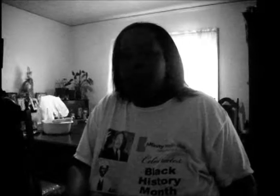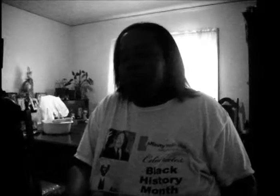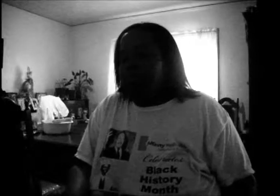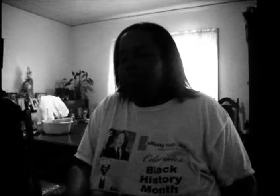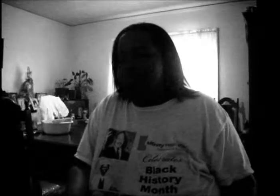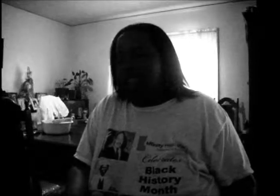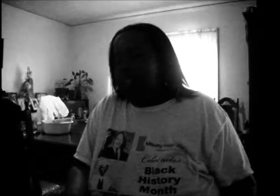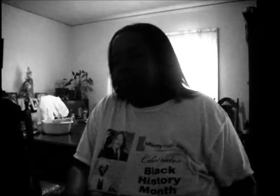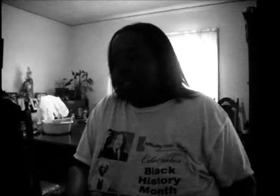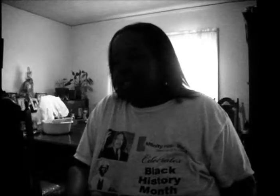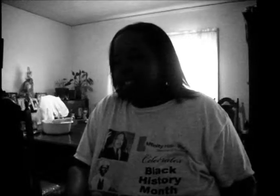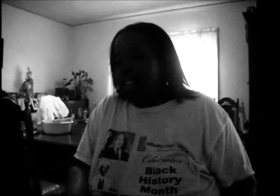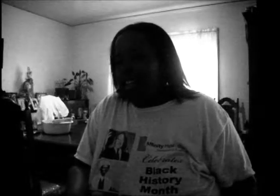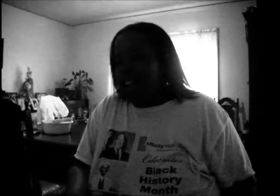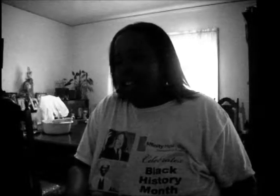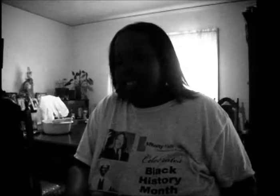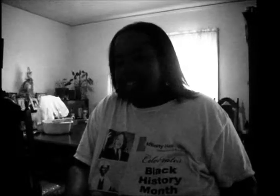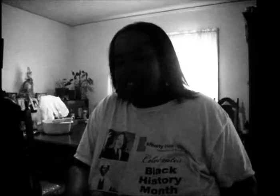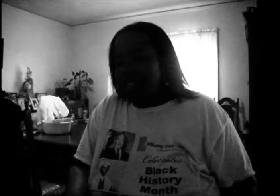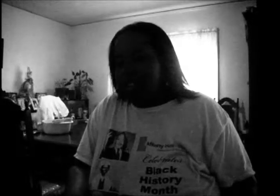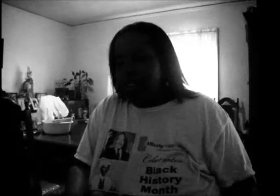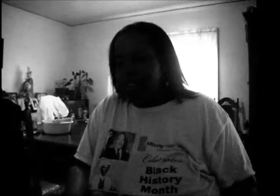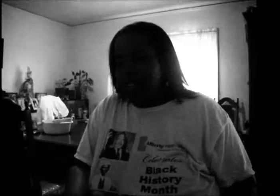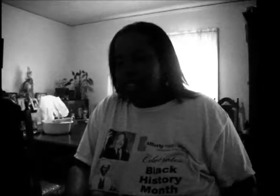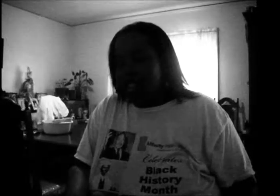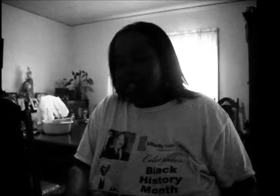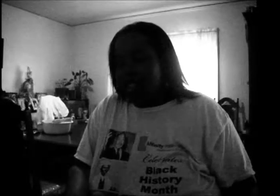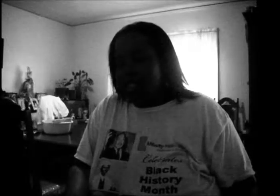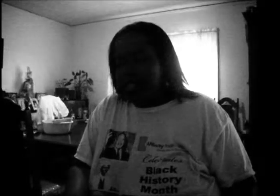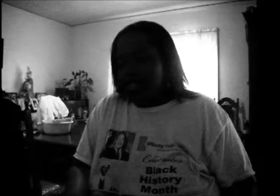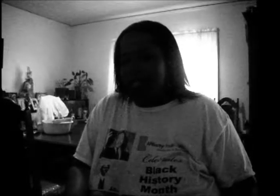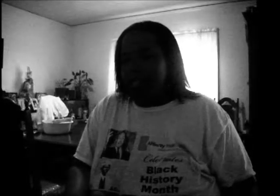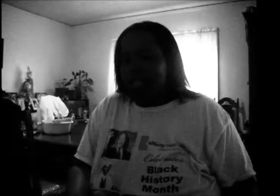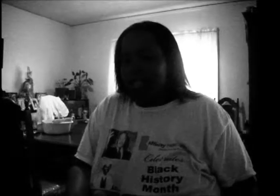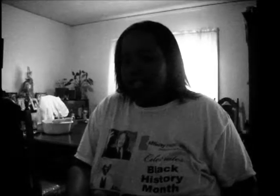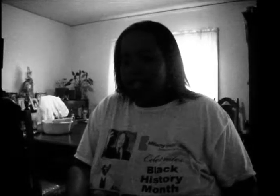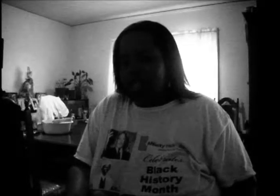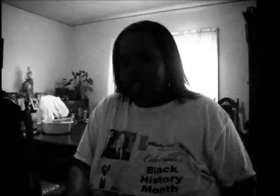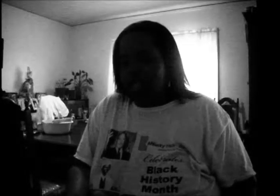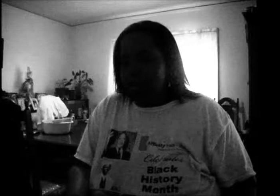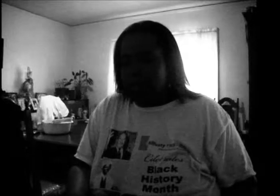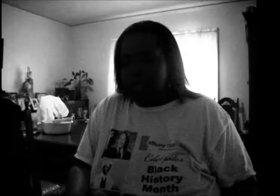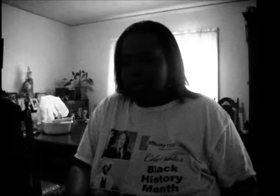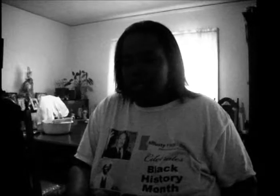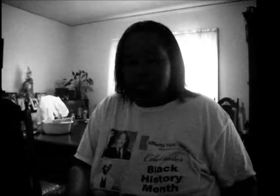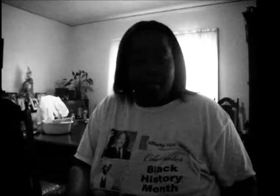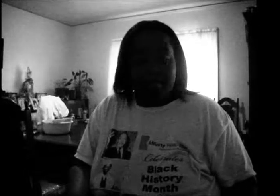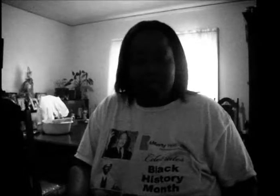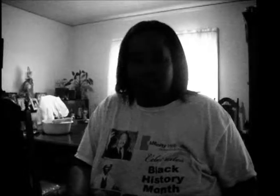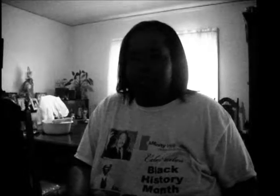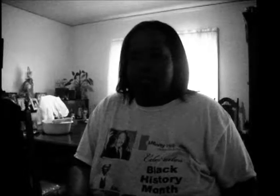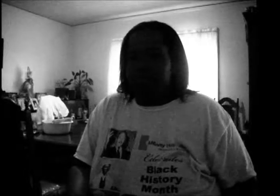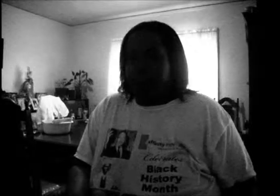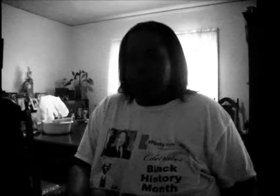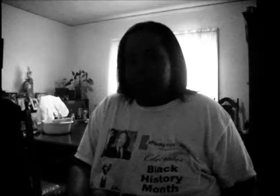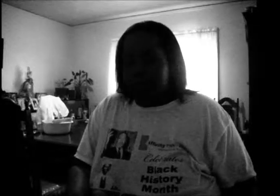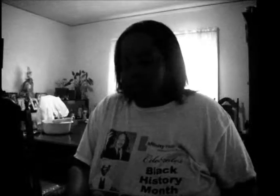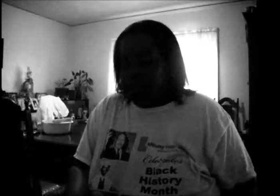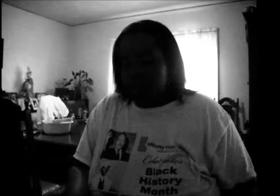But, that's basically it. She's about I see on the video. I was like, okay. She wants to be a stripper. Oh,